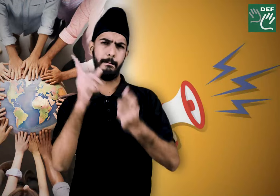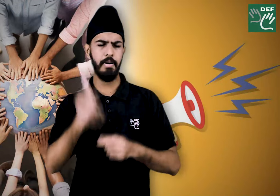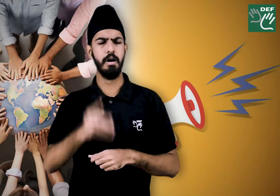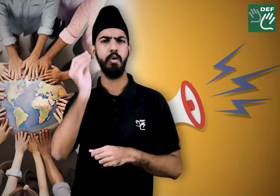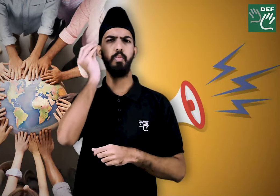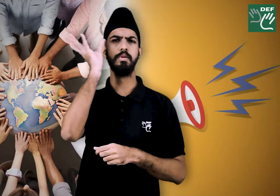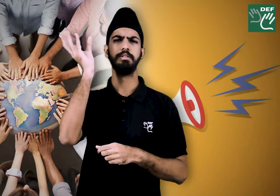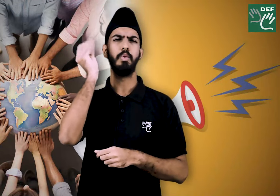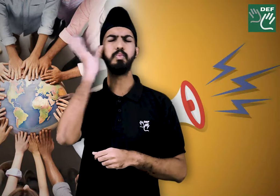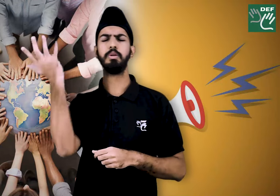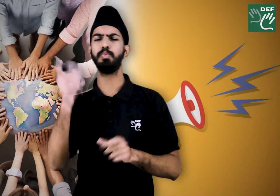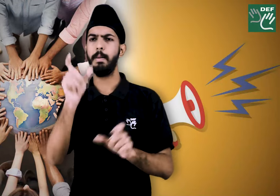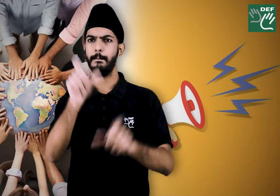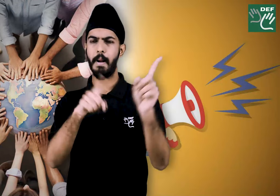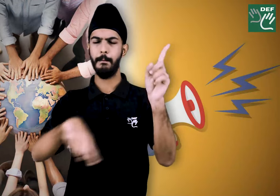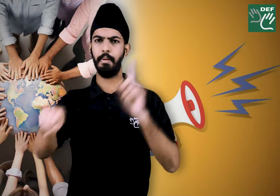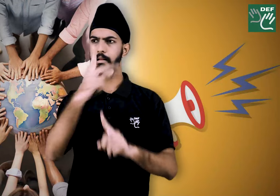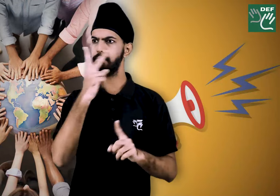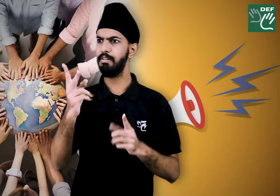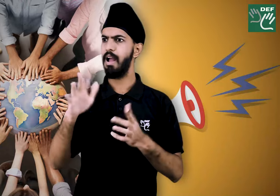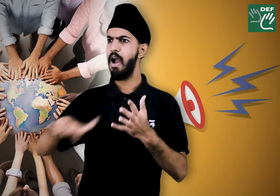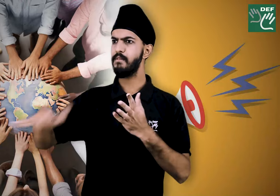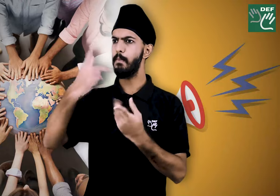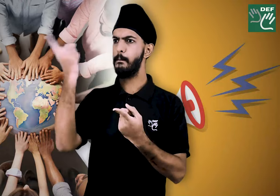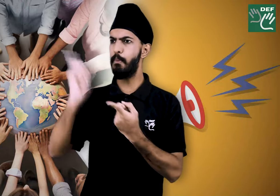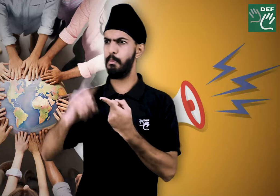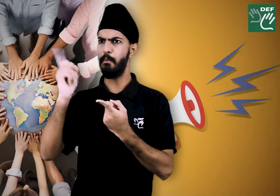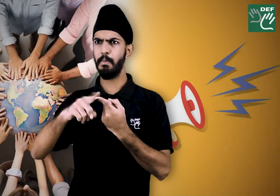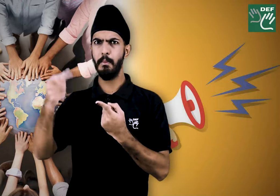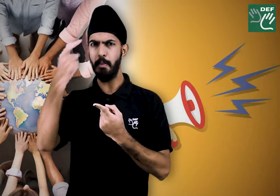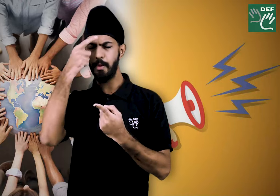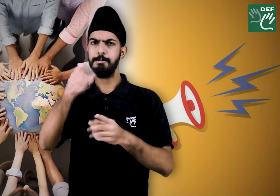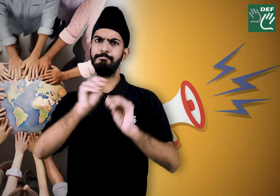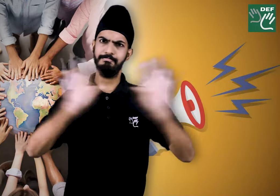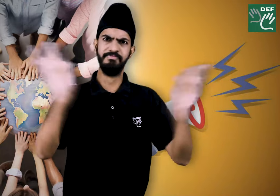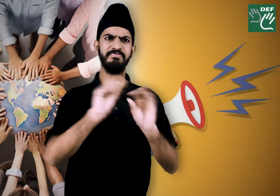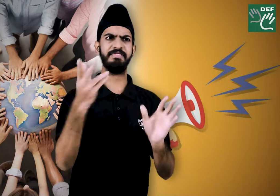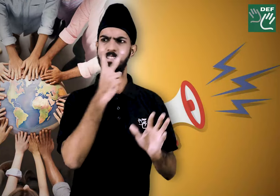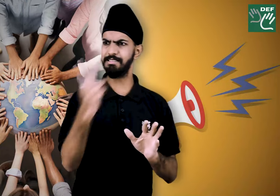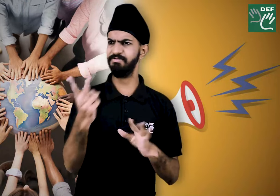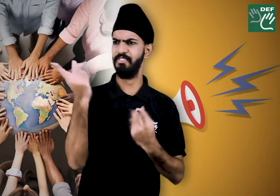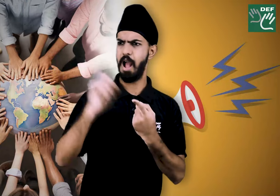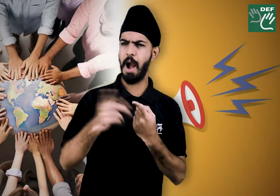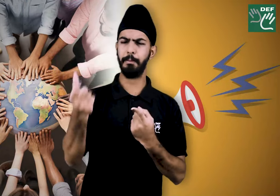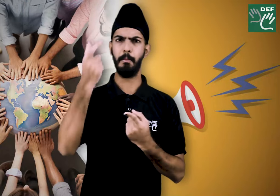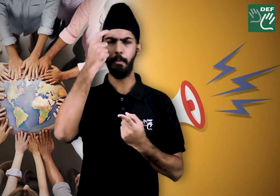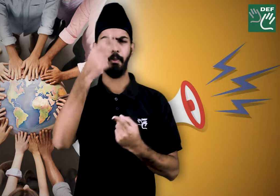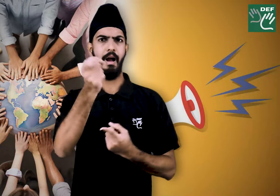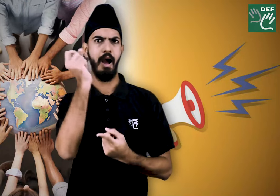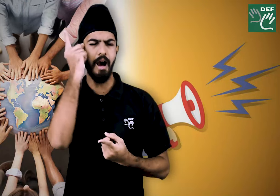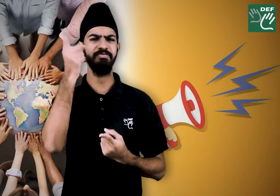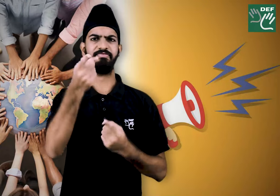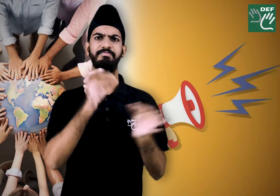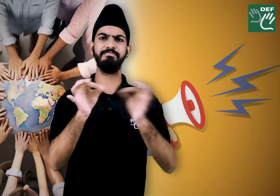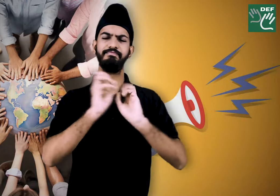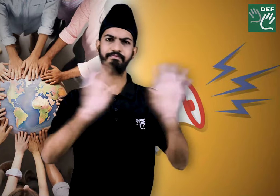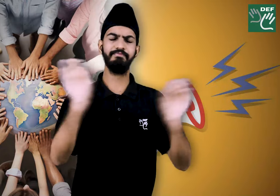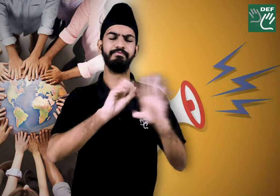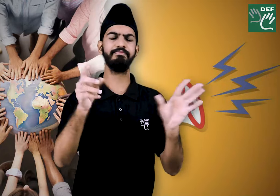understanding of environmental issues, encouraging each other to think about the impact of our lifestyles and activities